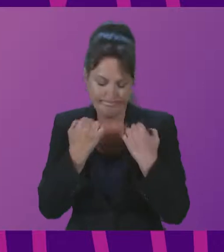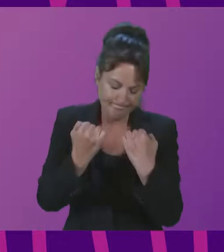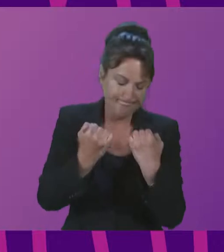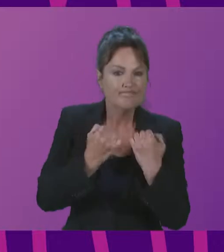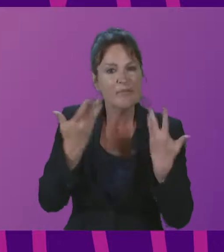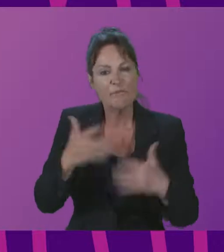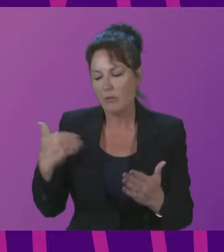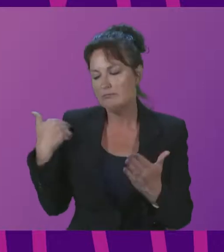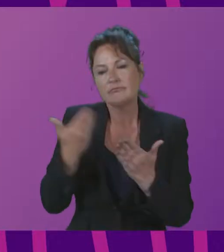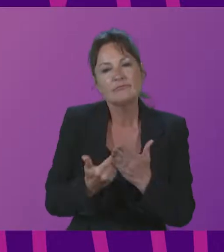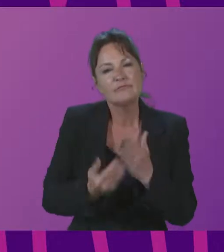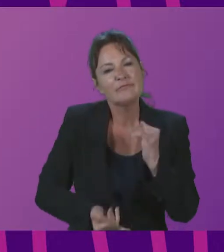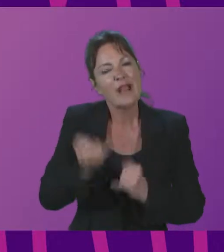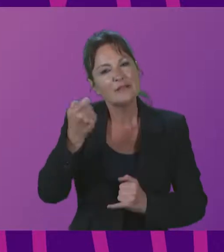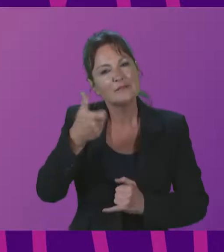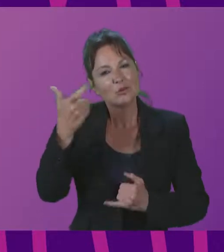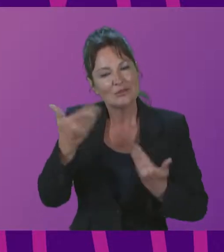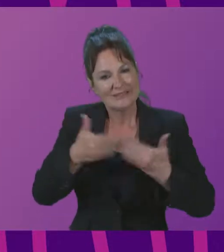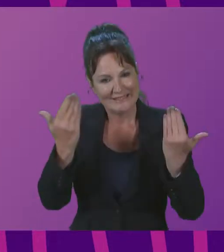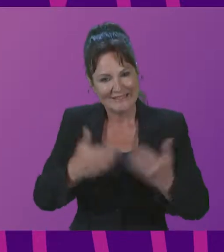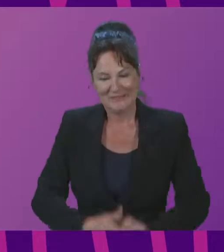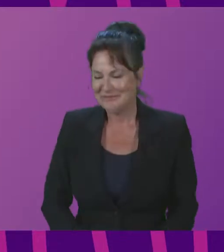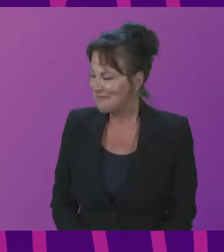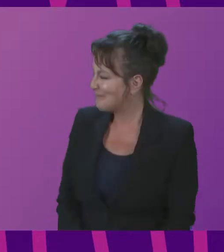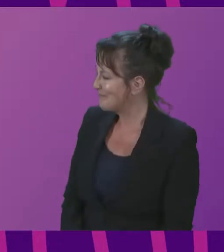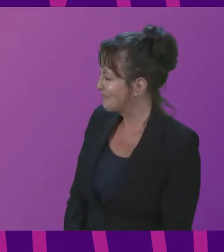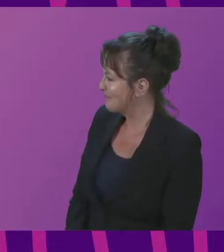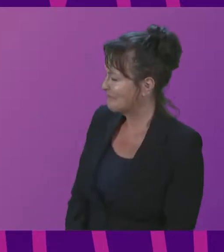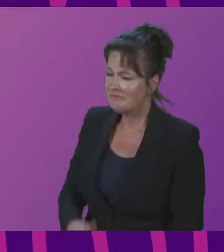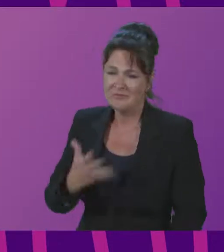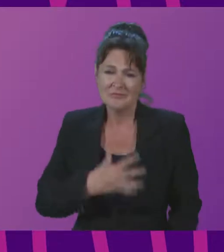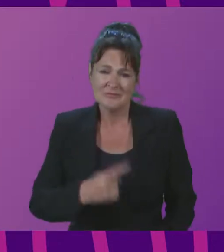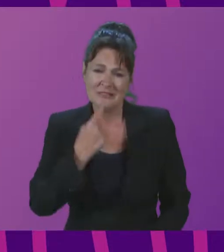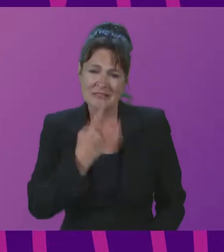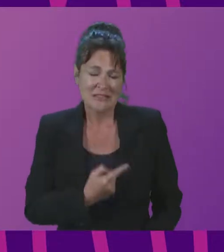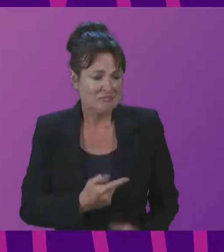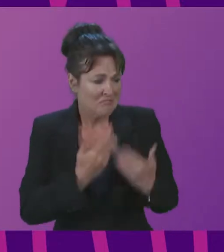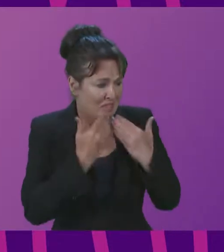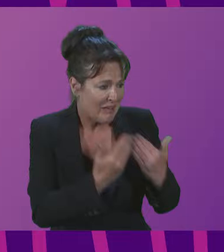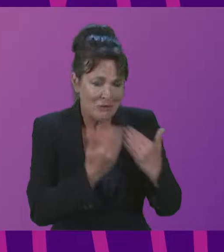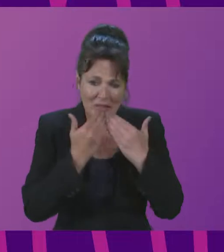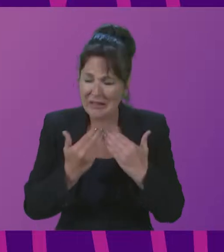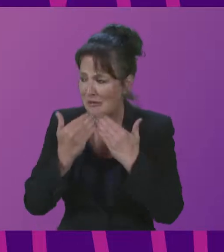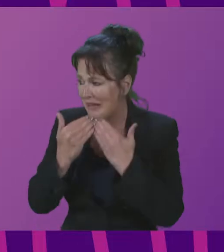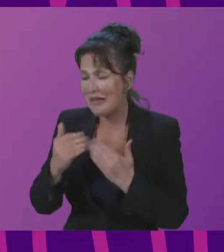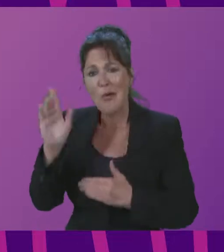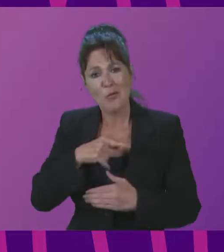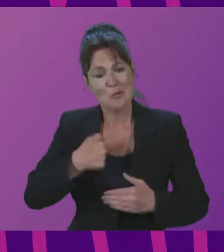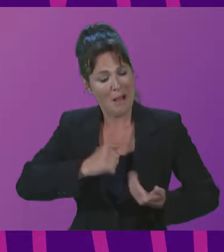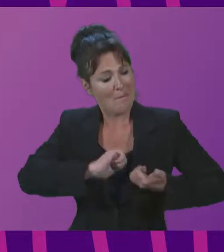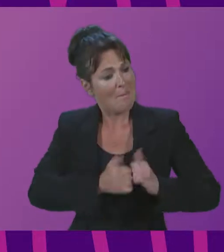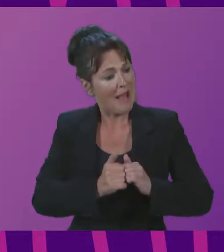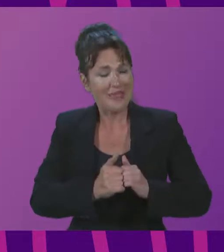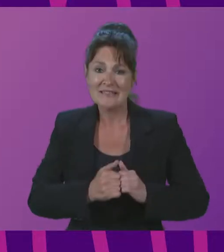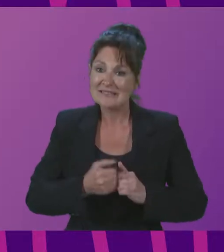Fiona. Presiding officer, ministers, colleagues, and a special thank you to my partner rapporteurs from this afternoon, Myrdo and Rameza.